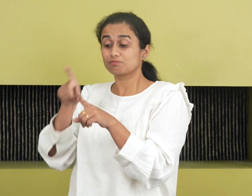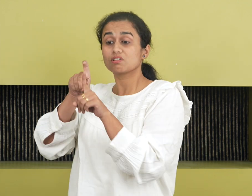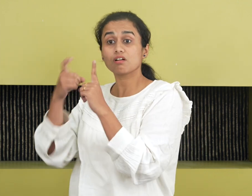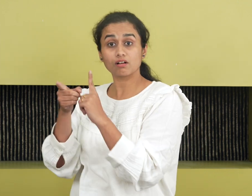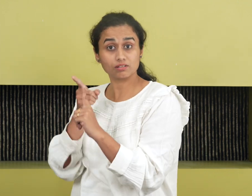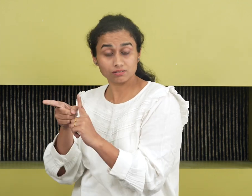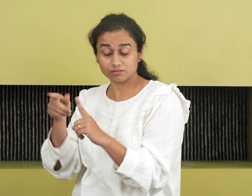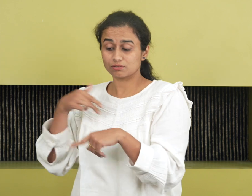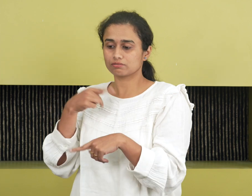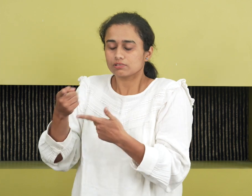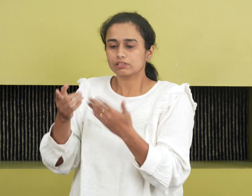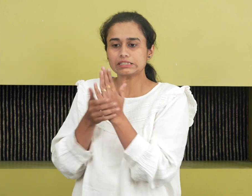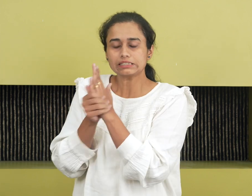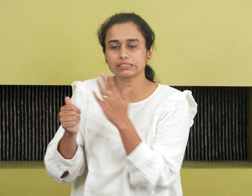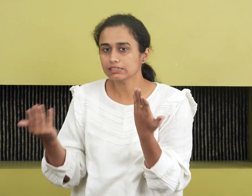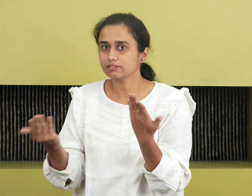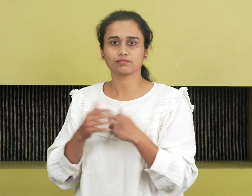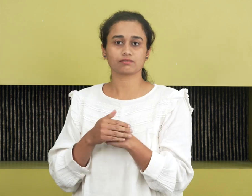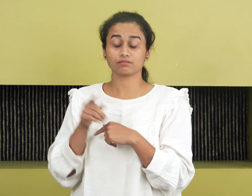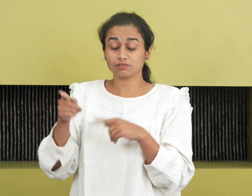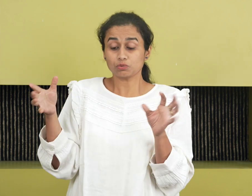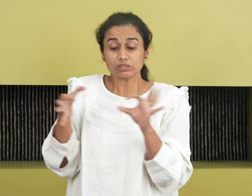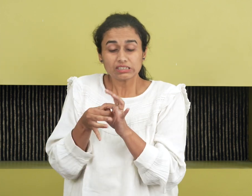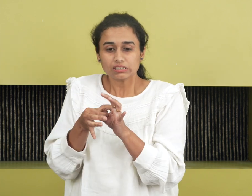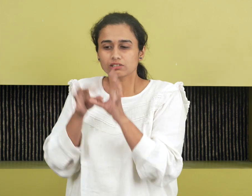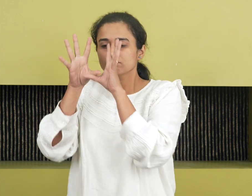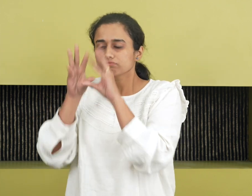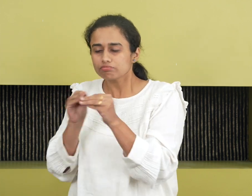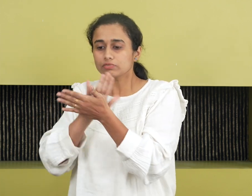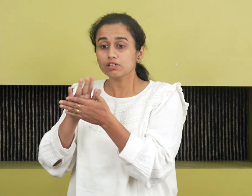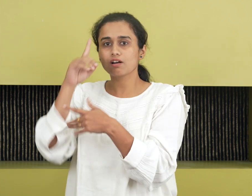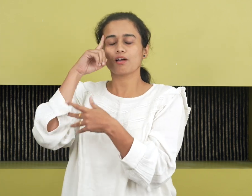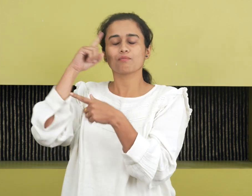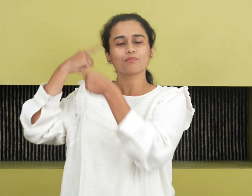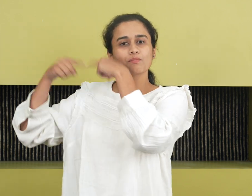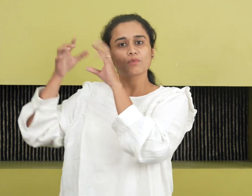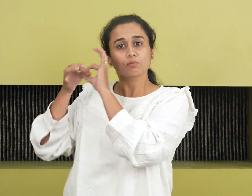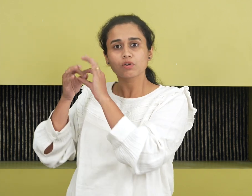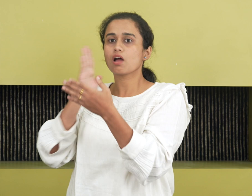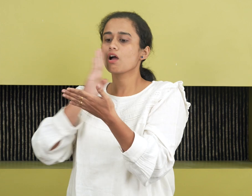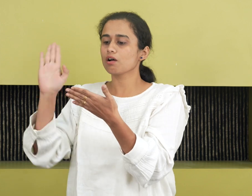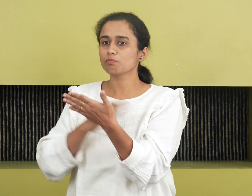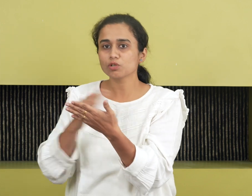a history. With it die memories, music, myths,